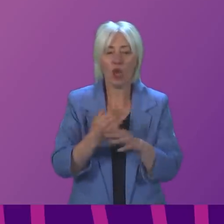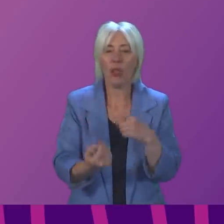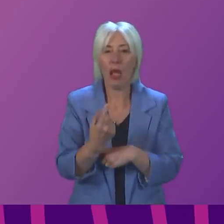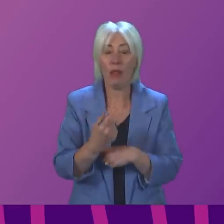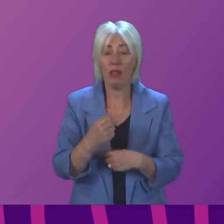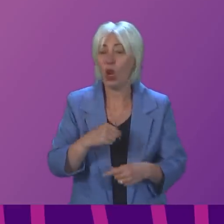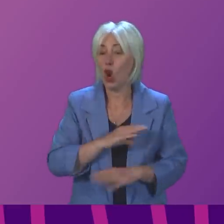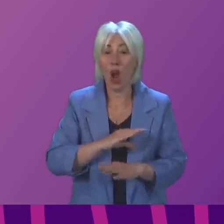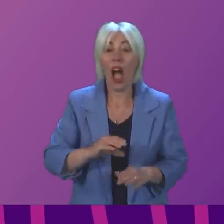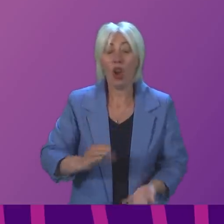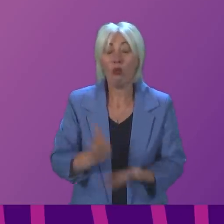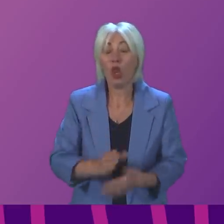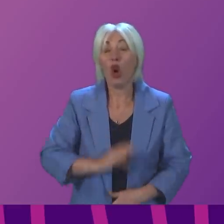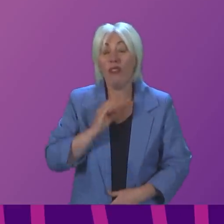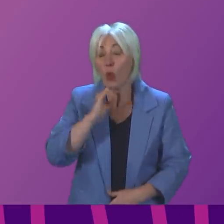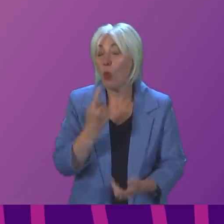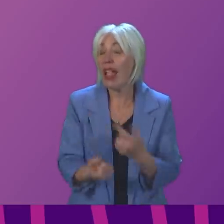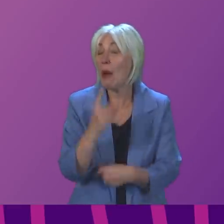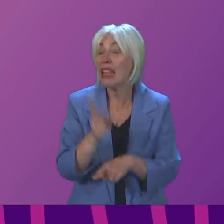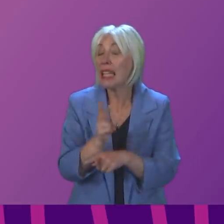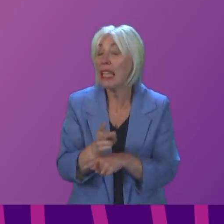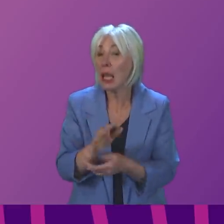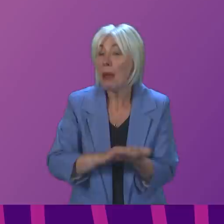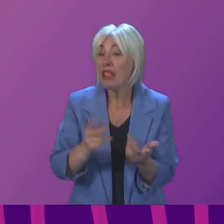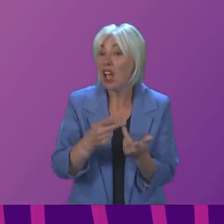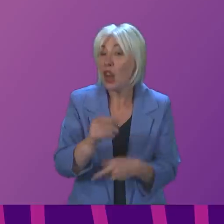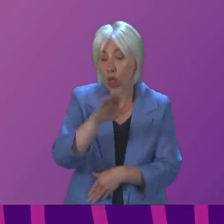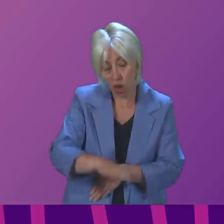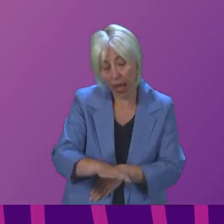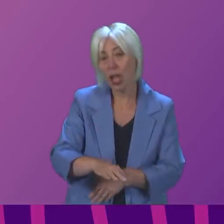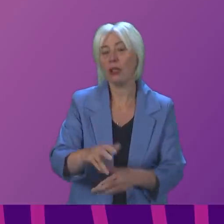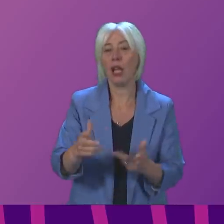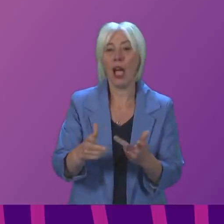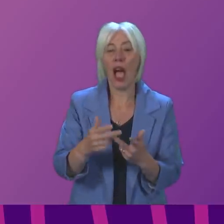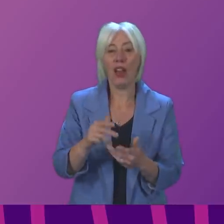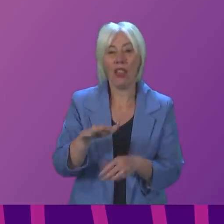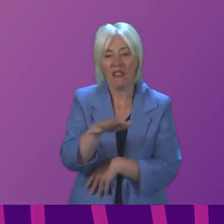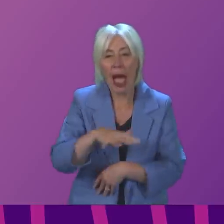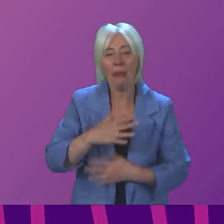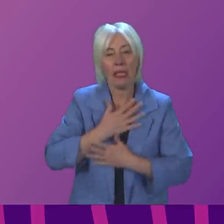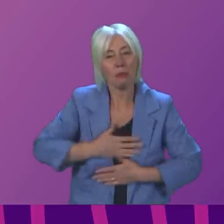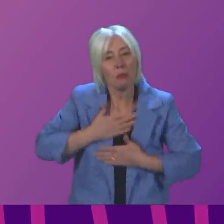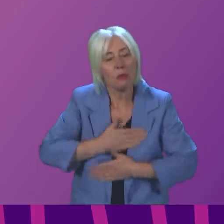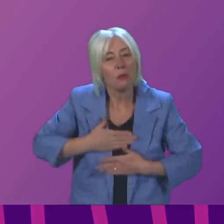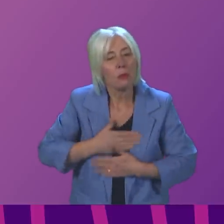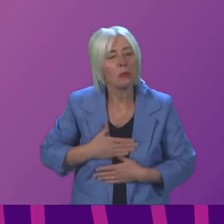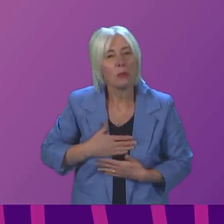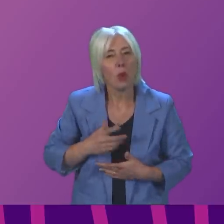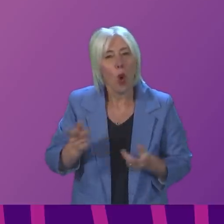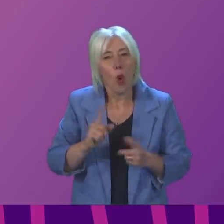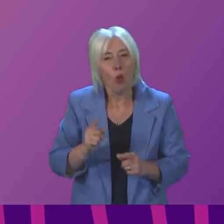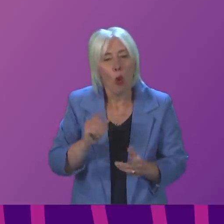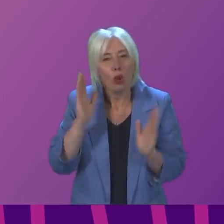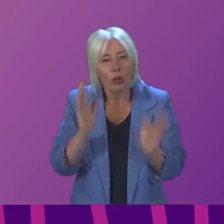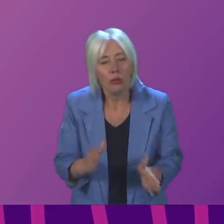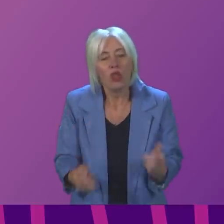will be affected. Another child's death, another grieving family. What is it going to take before action